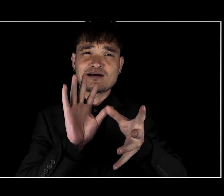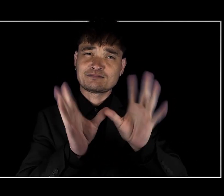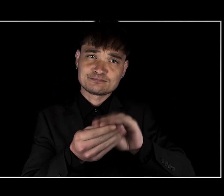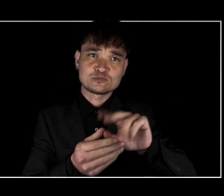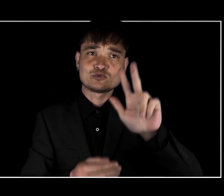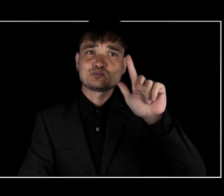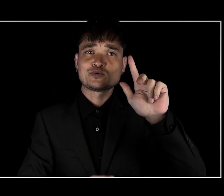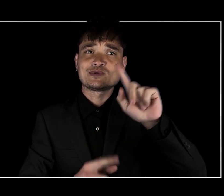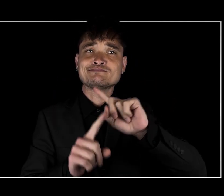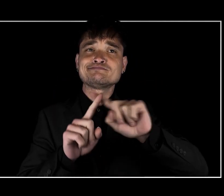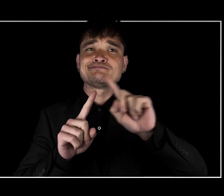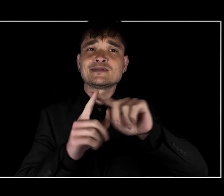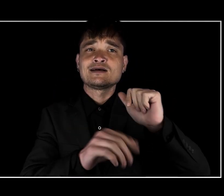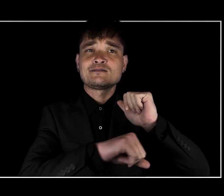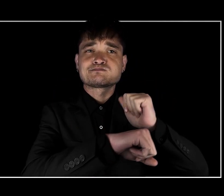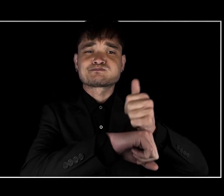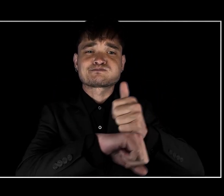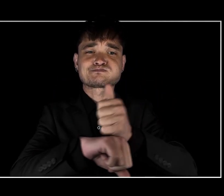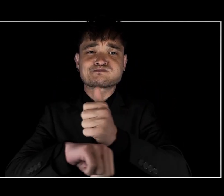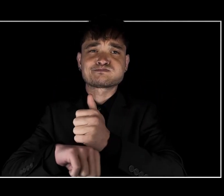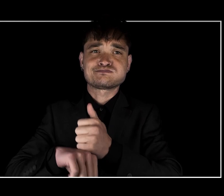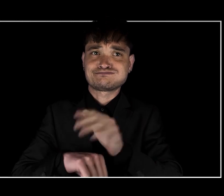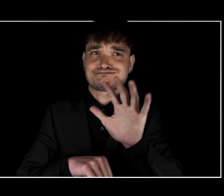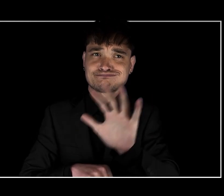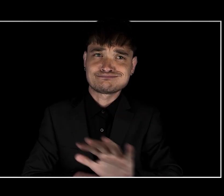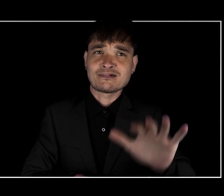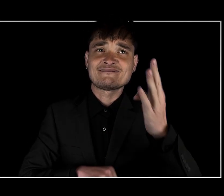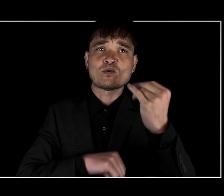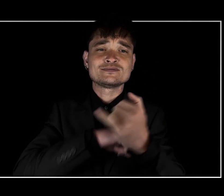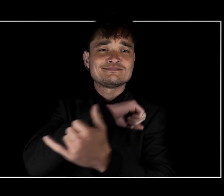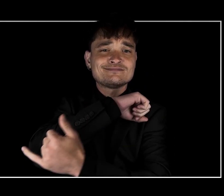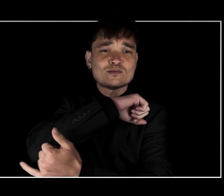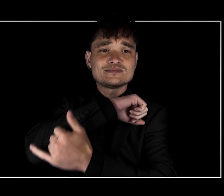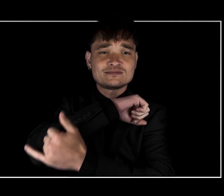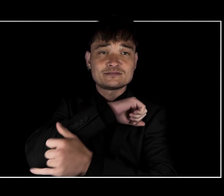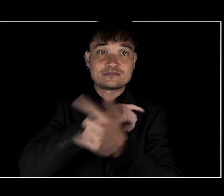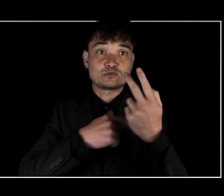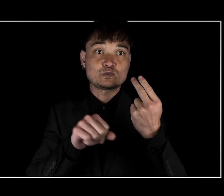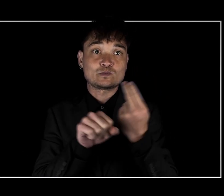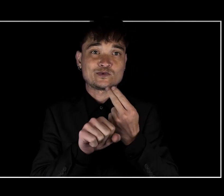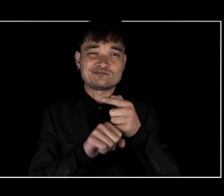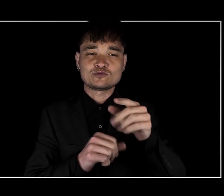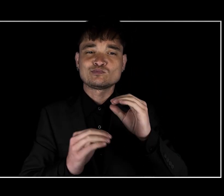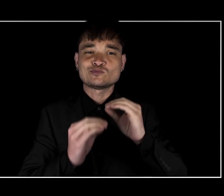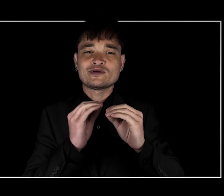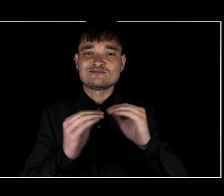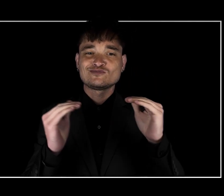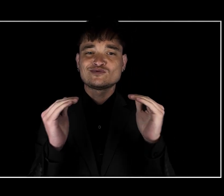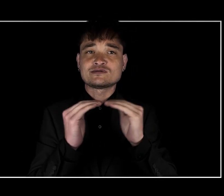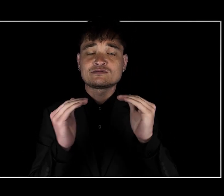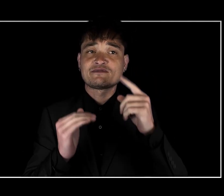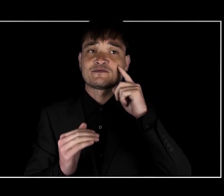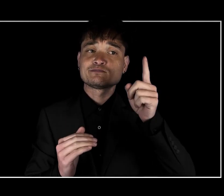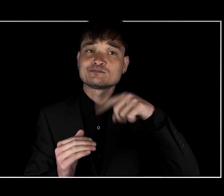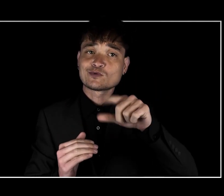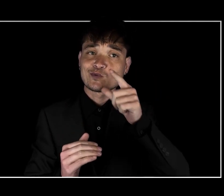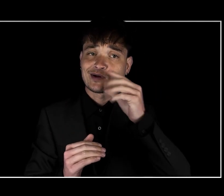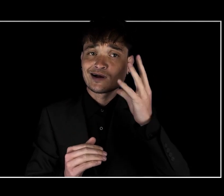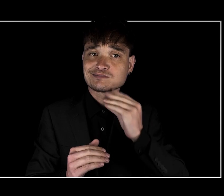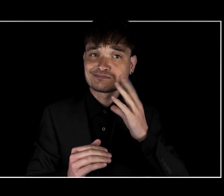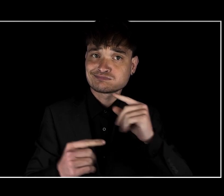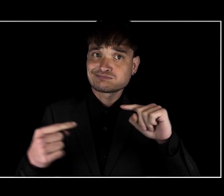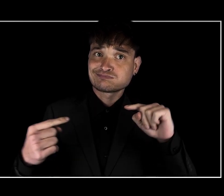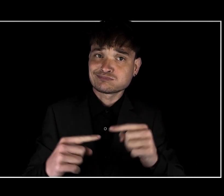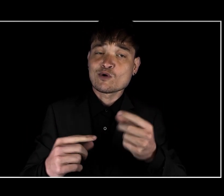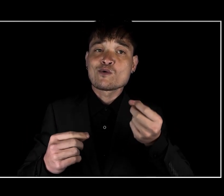covering all 14 counties that use restorative justice to help those who have been hurt